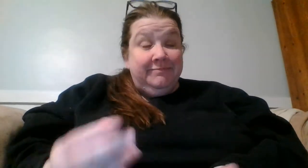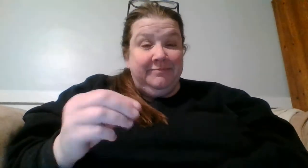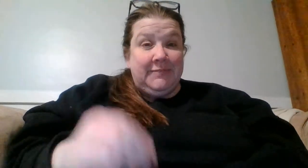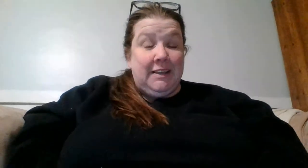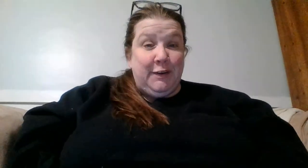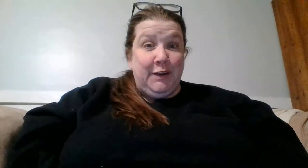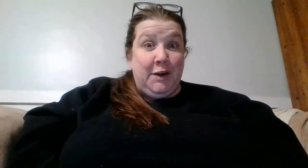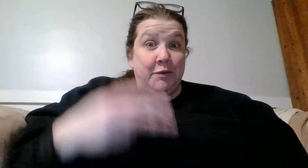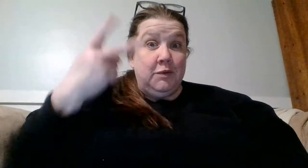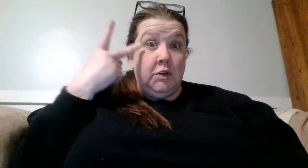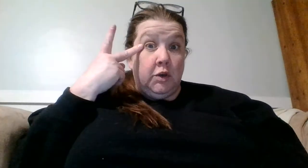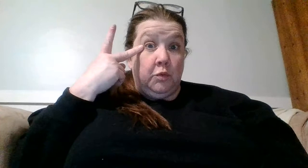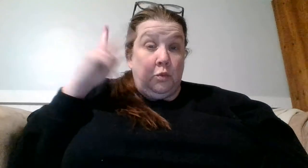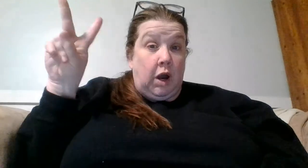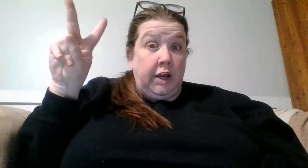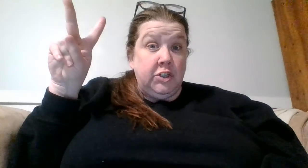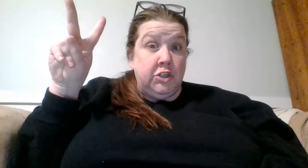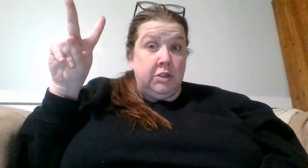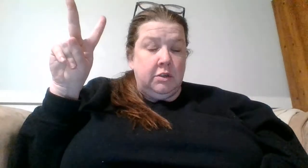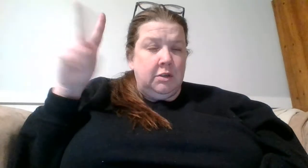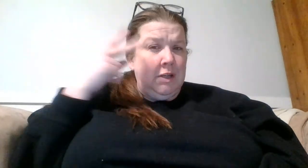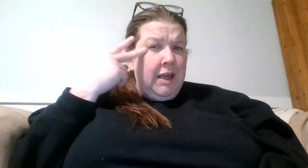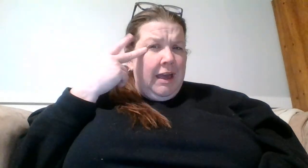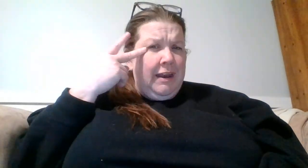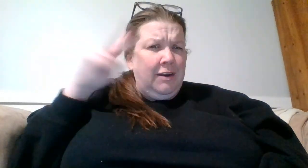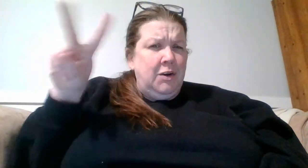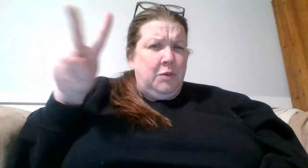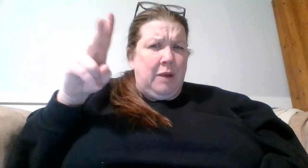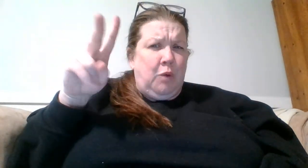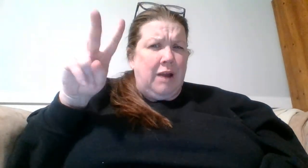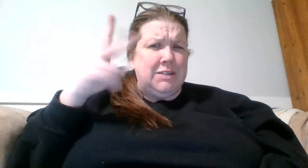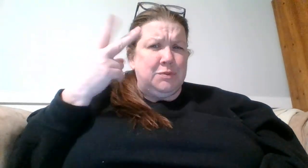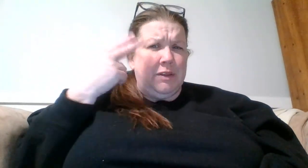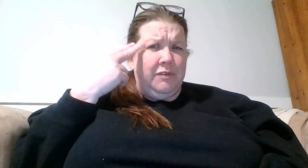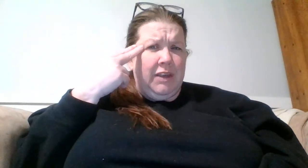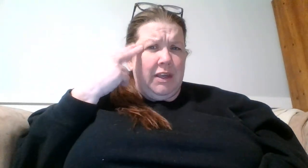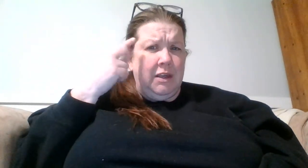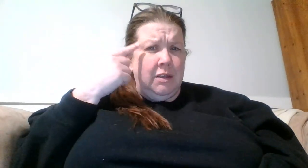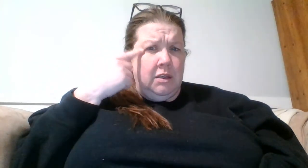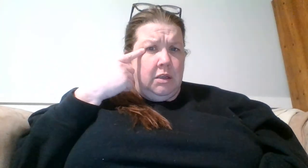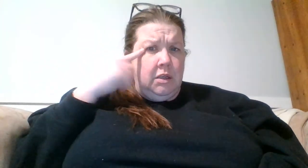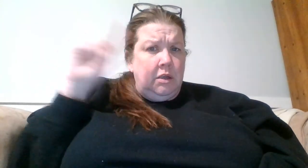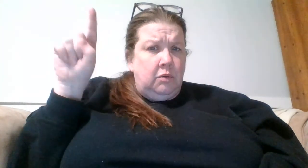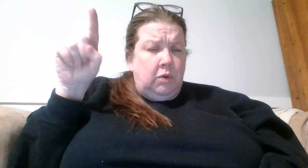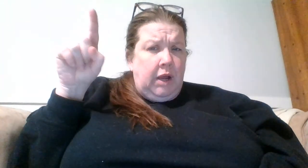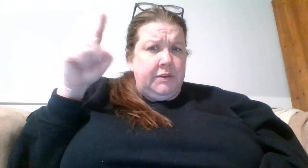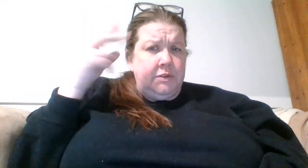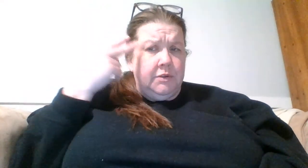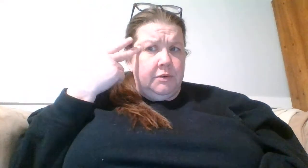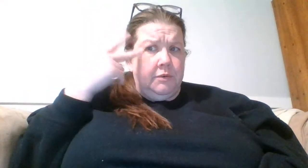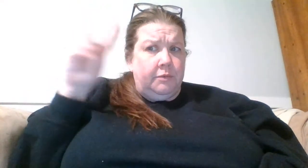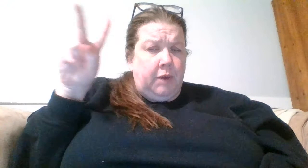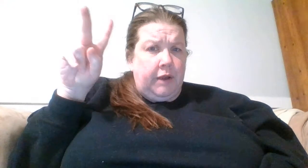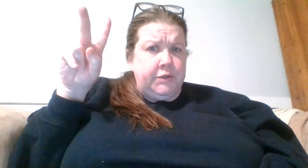There you go. So, watch. And I don't know why watch is with a V. Watch, watch.